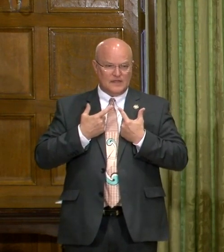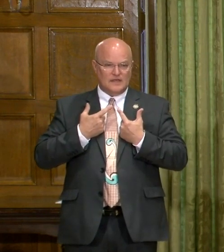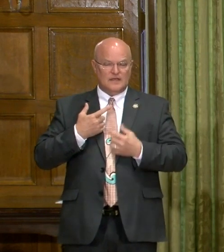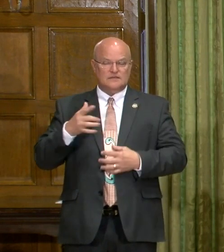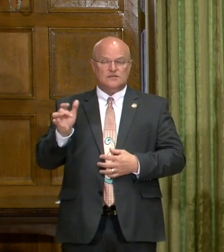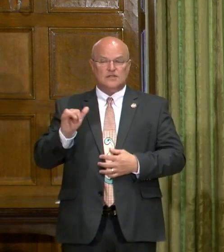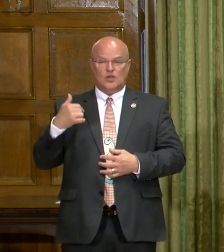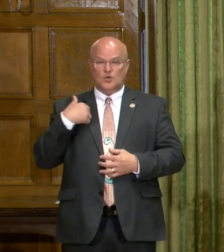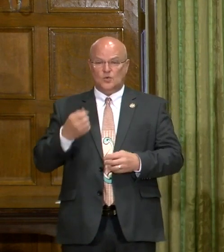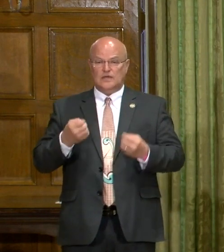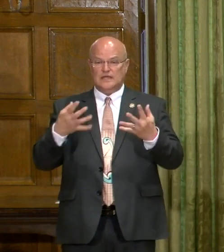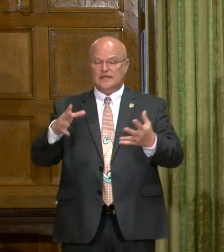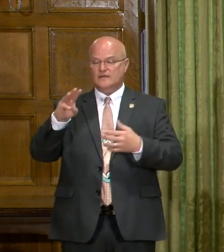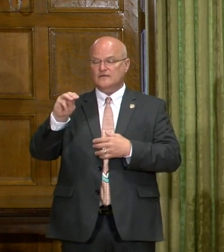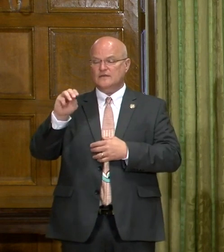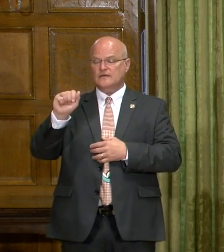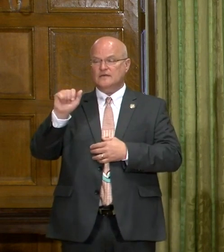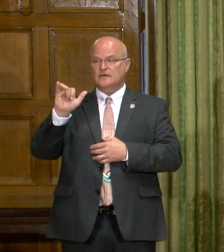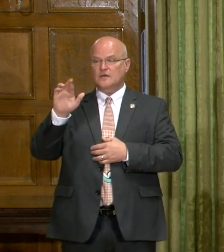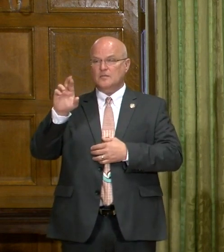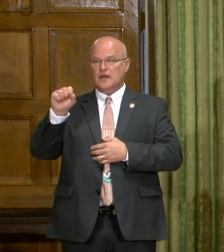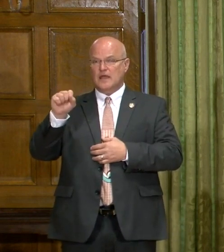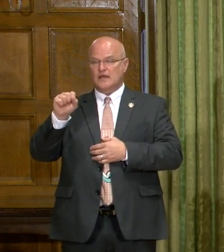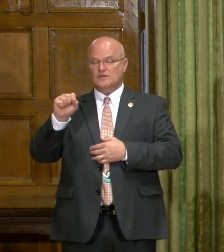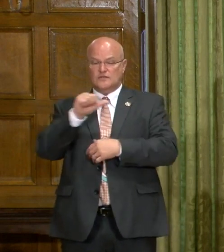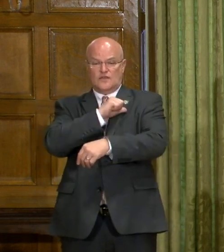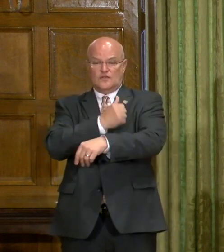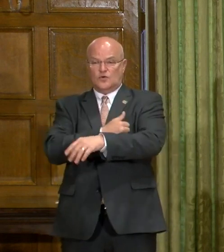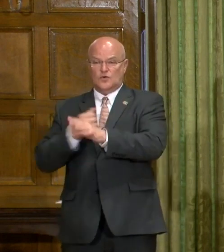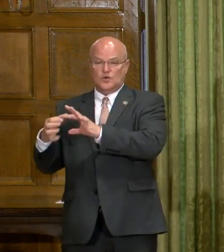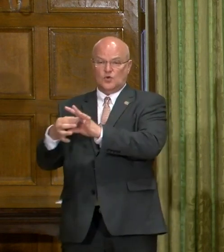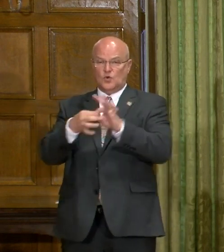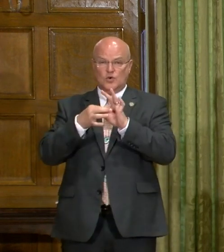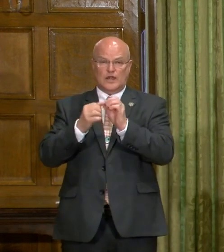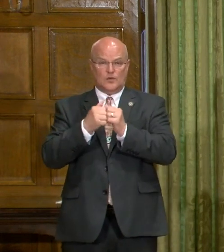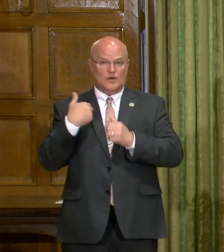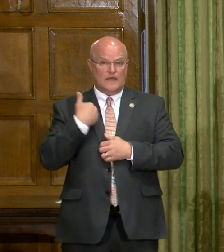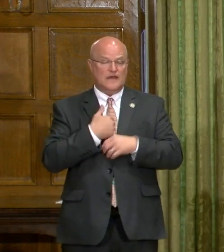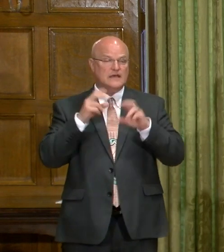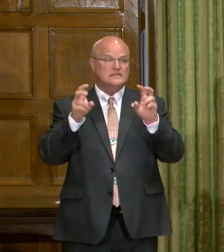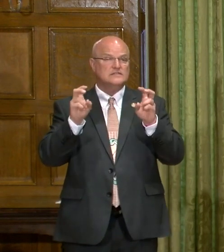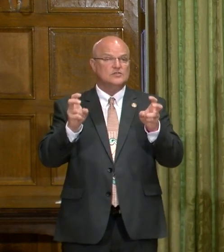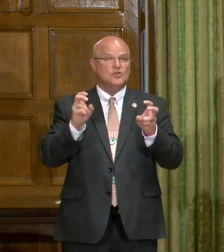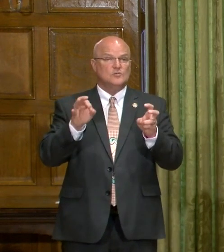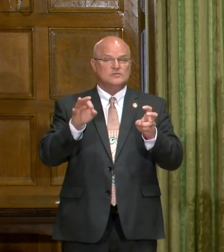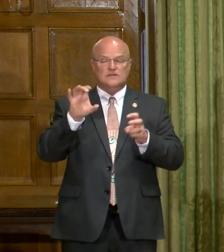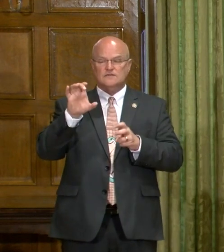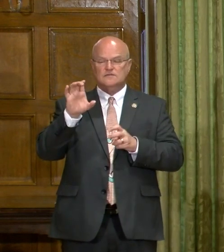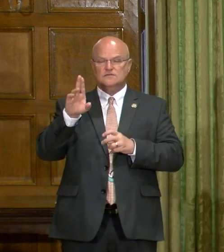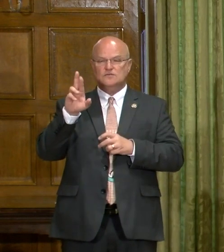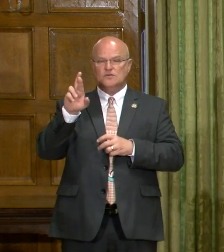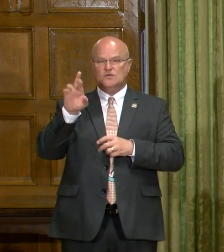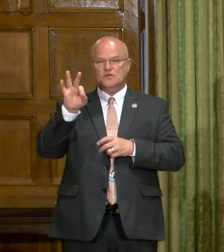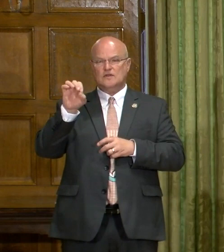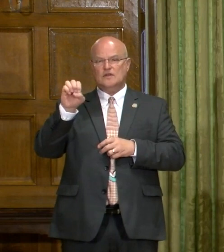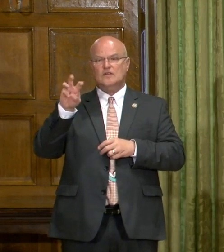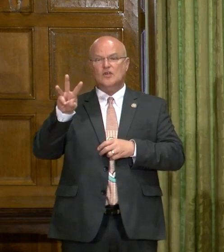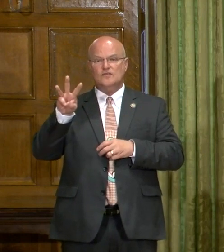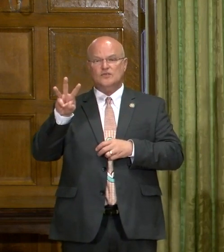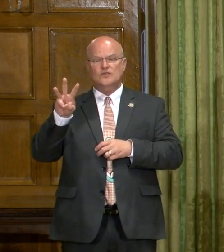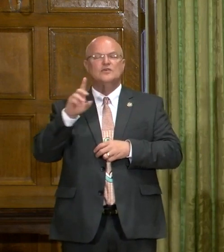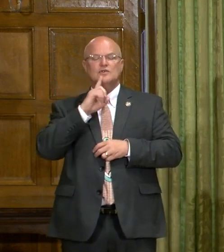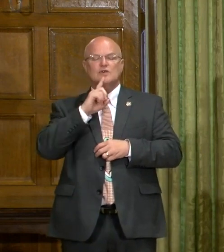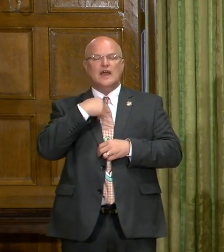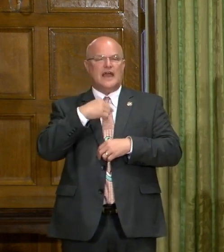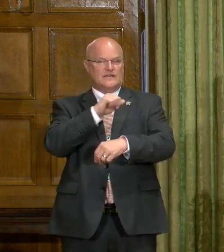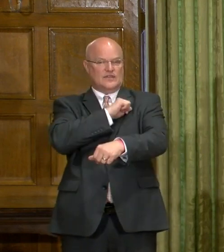just like we give mayors the authority to coordinate with us in terms of of curfews, they also